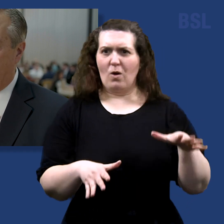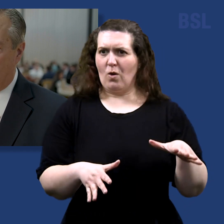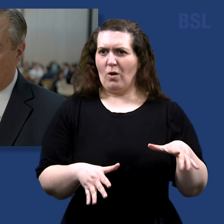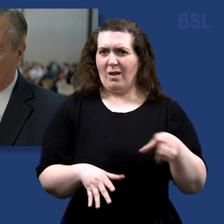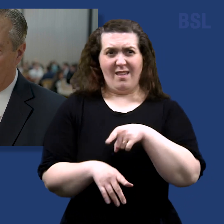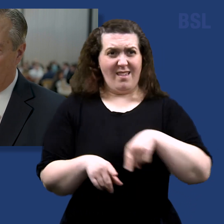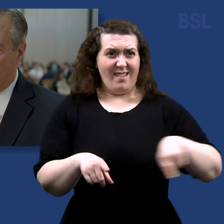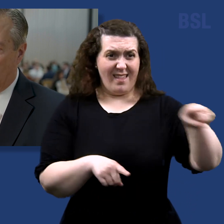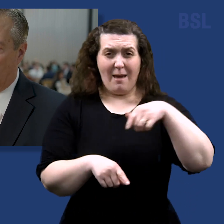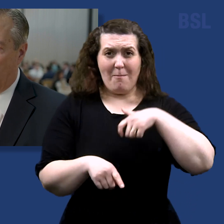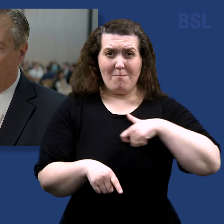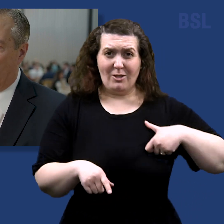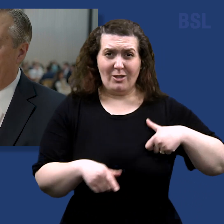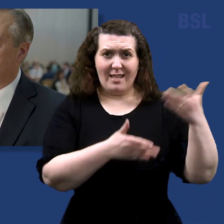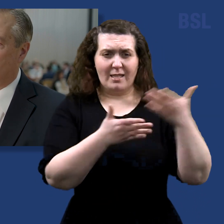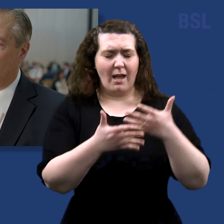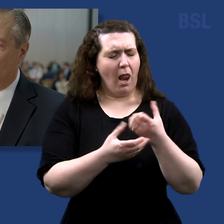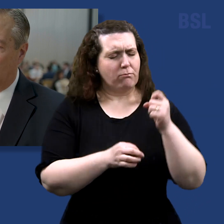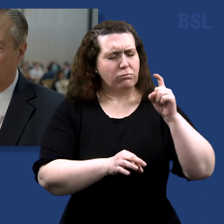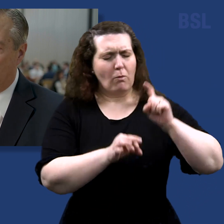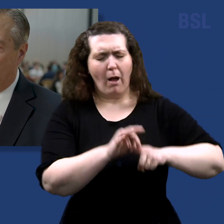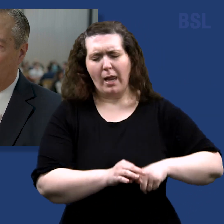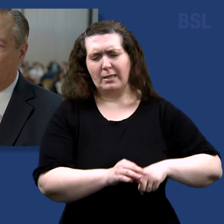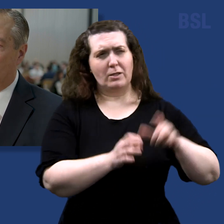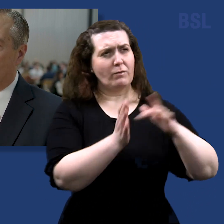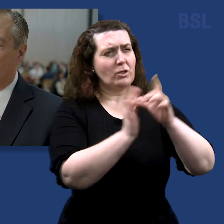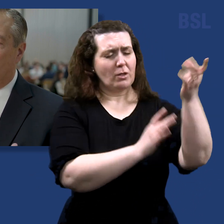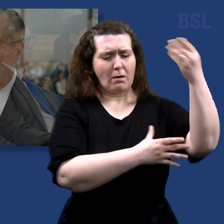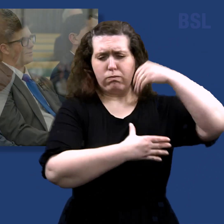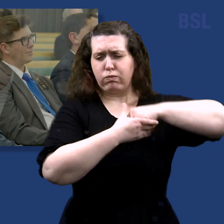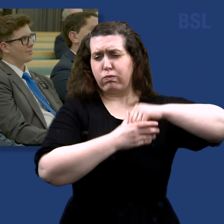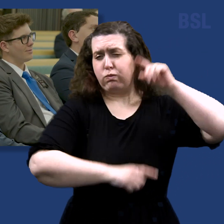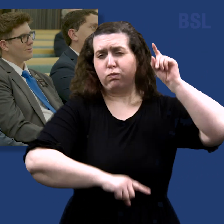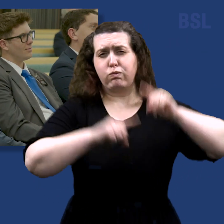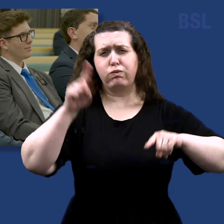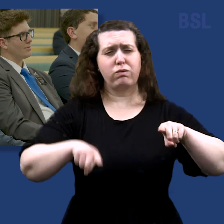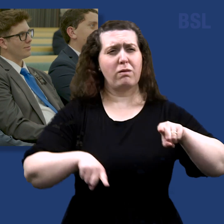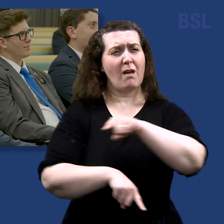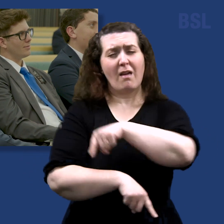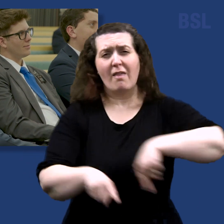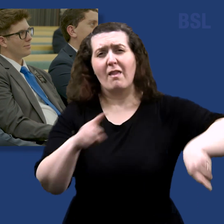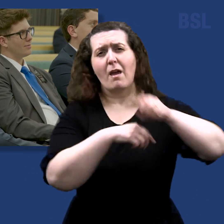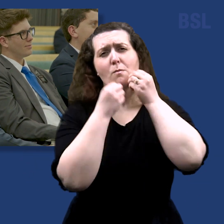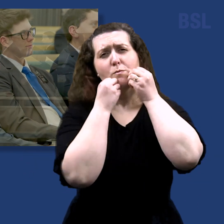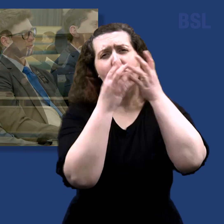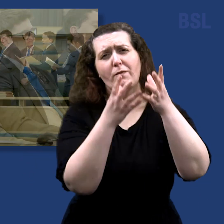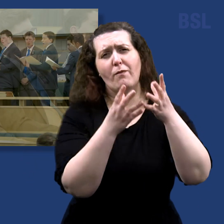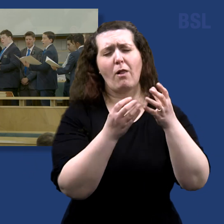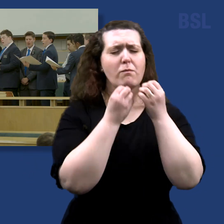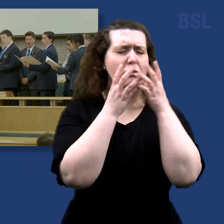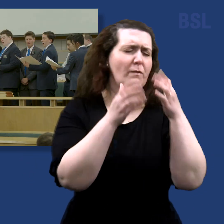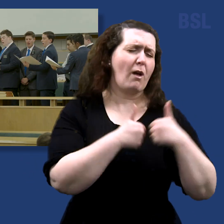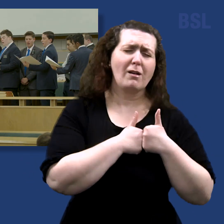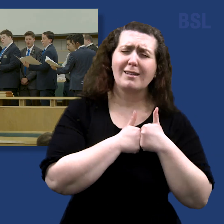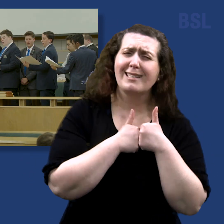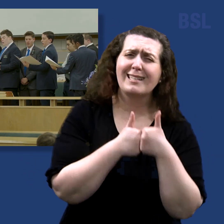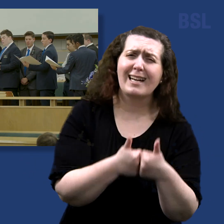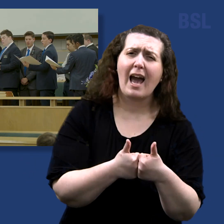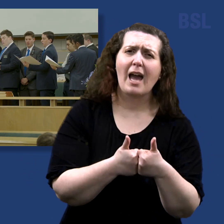attributes. They are absolutely the most beautiful, wonderful, kind, young men and young